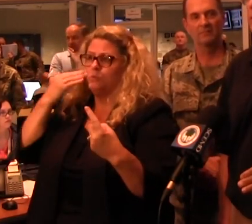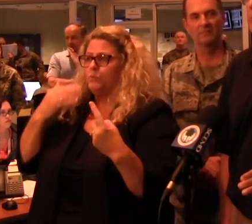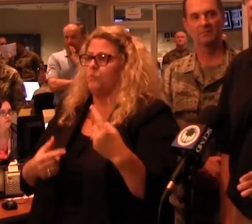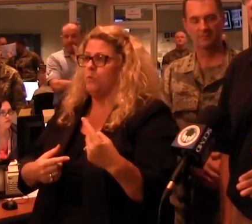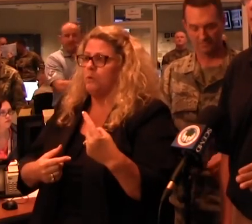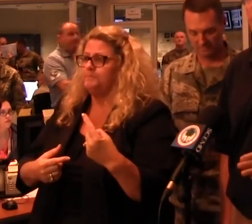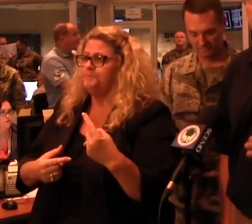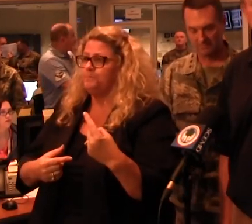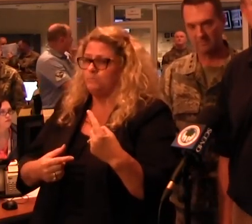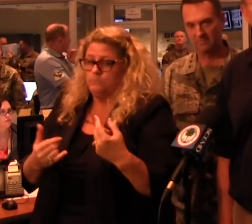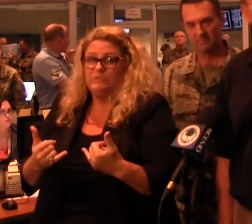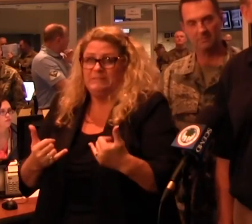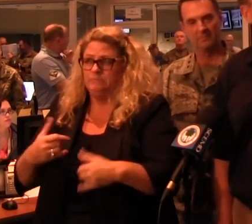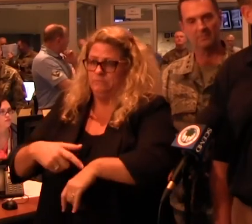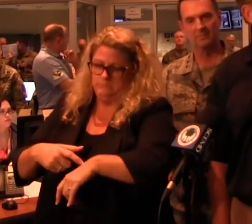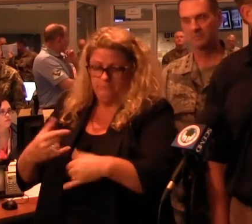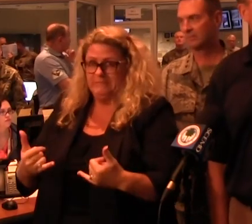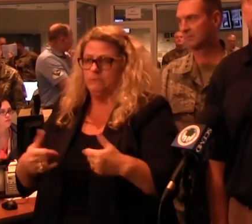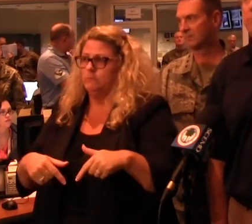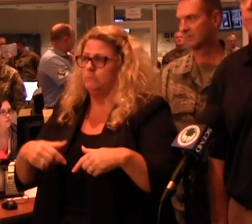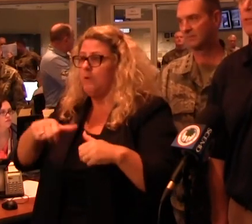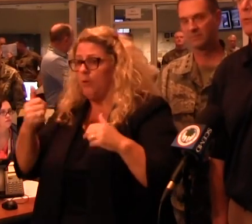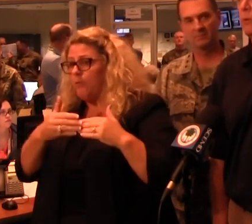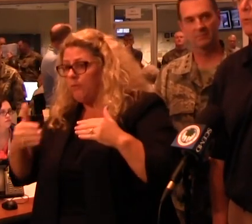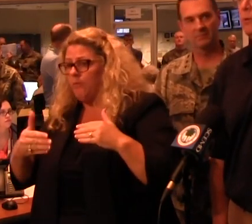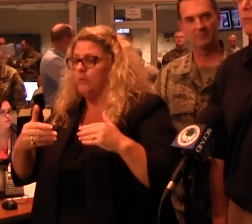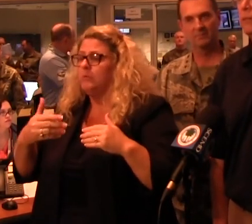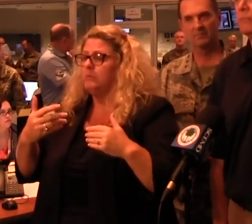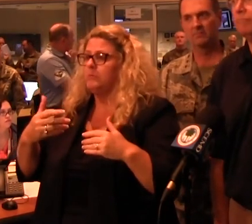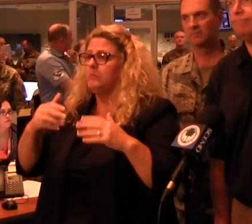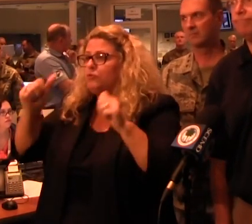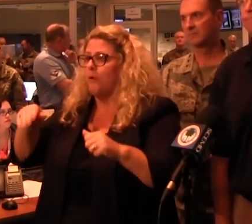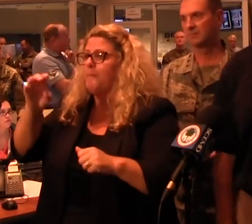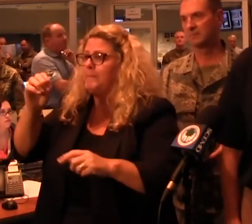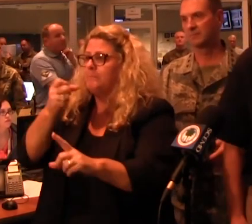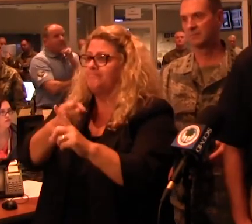this minute. But as he said, there's others that potentially will be affected.